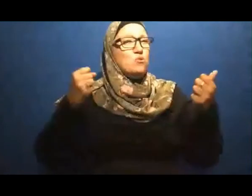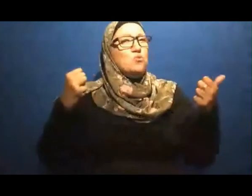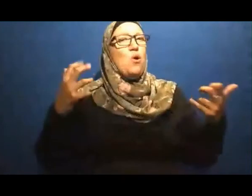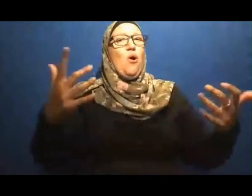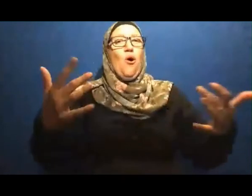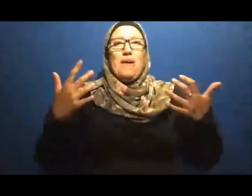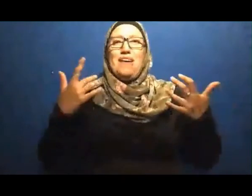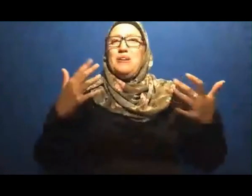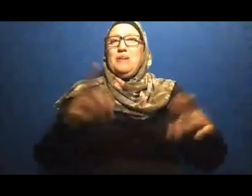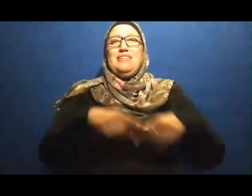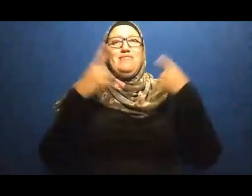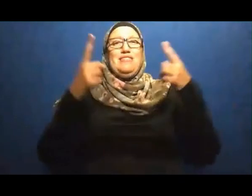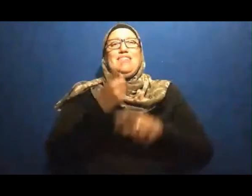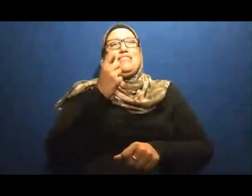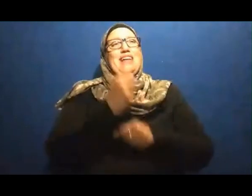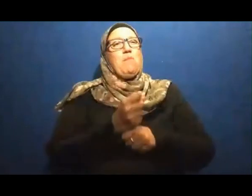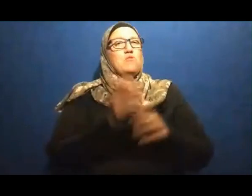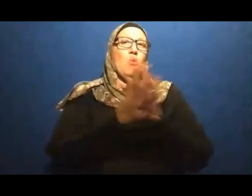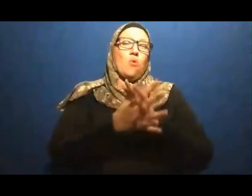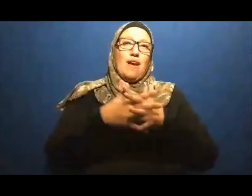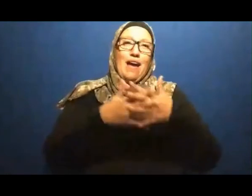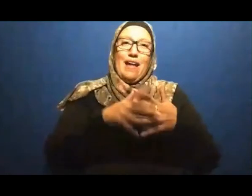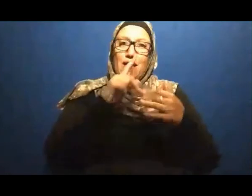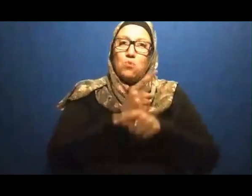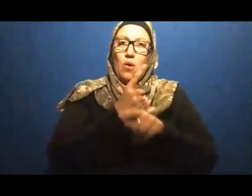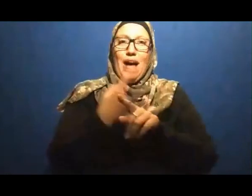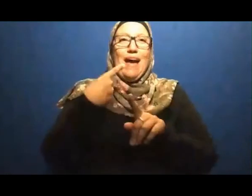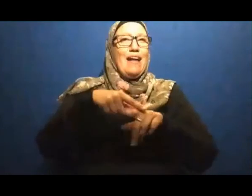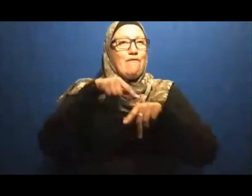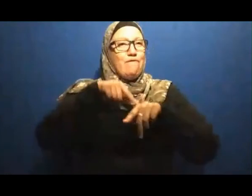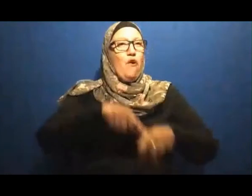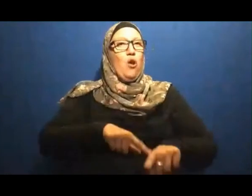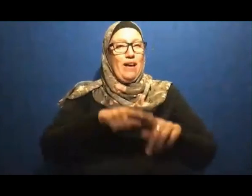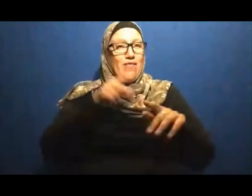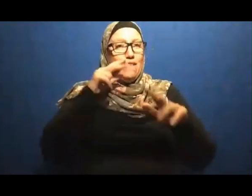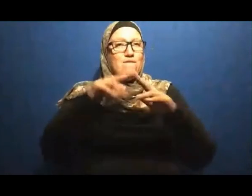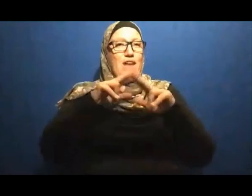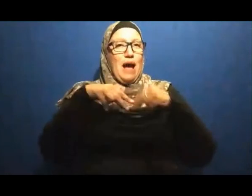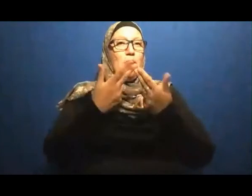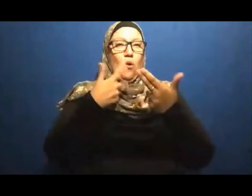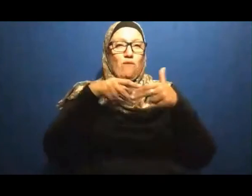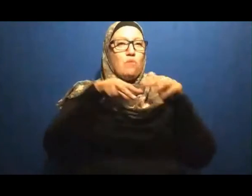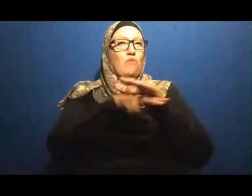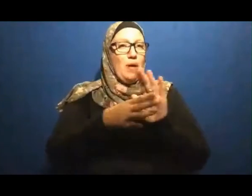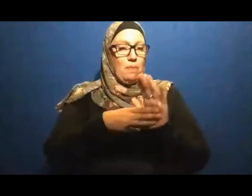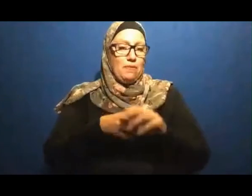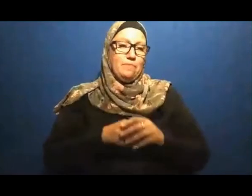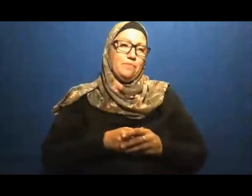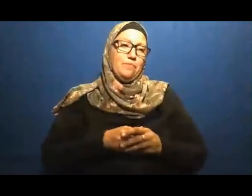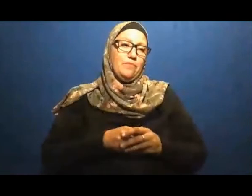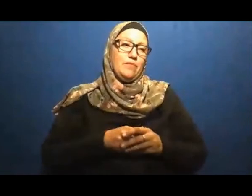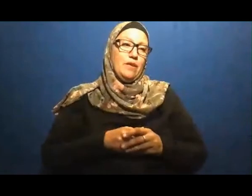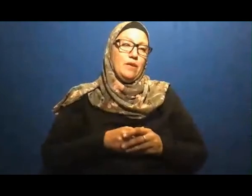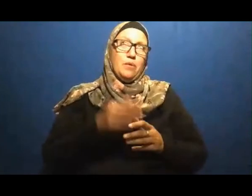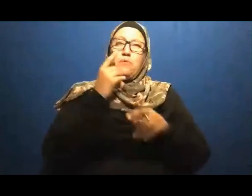Quran And The Practice Of And Al-Vaid In The Story Of Joseph Prophet Yusuf Remember That